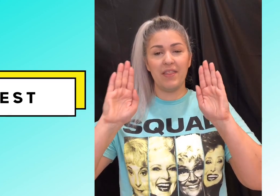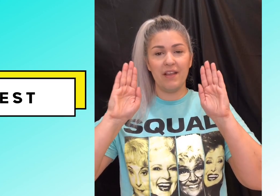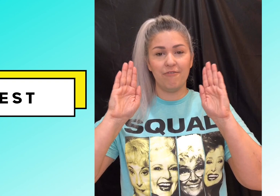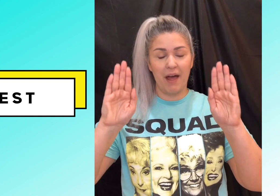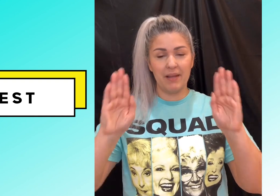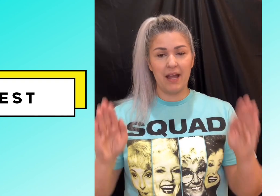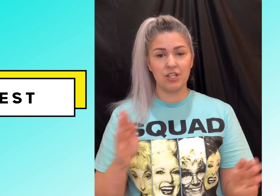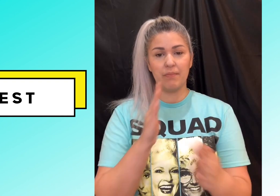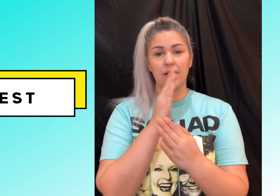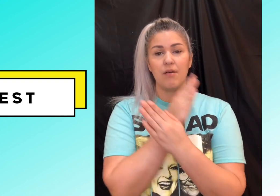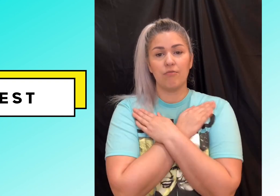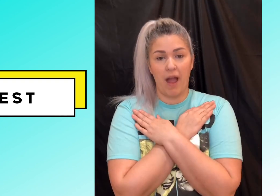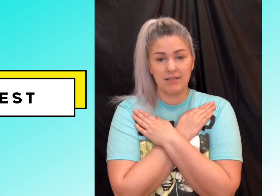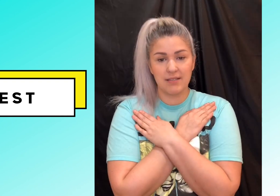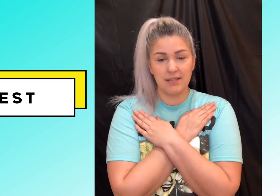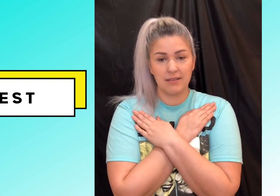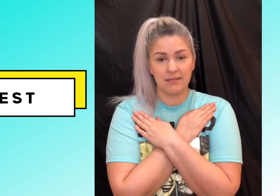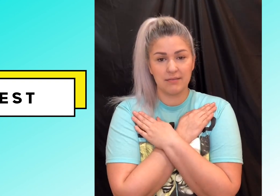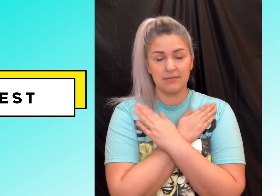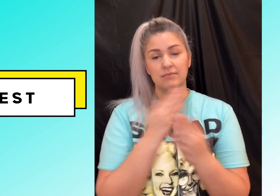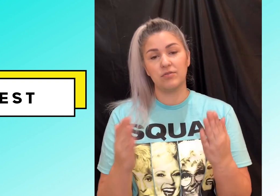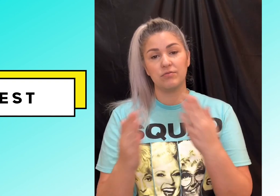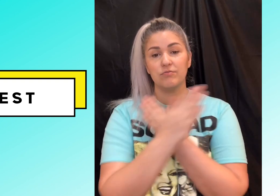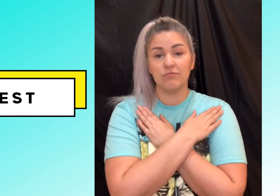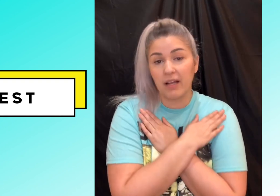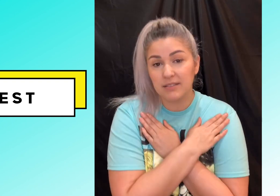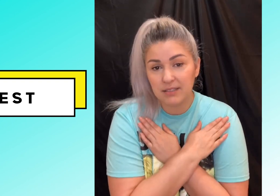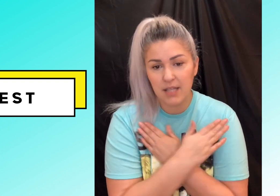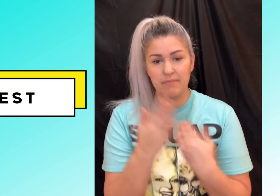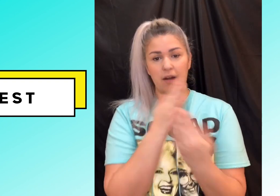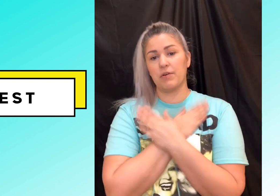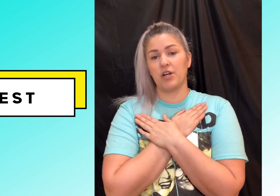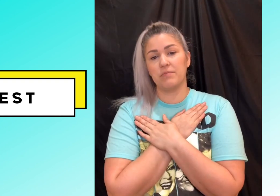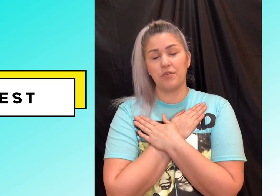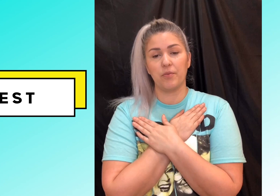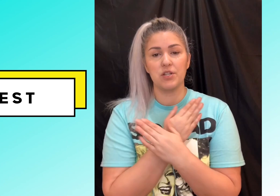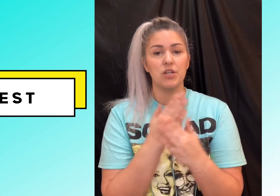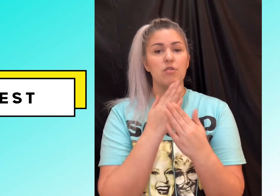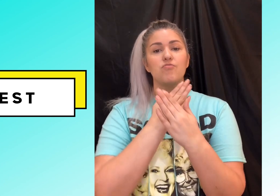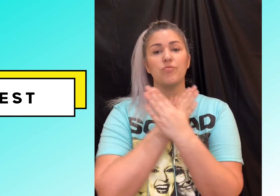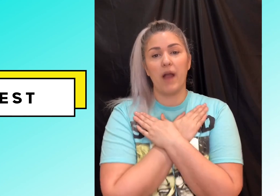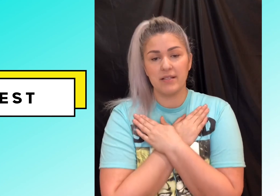in the flat B handshake rest rest it doesn't matter which arms over which rest